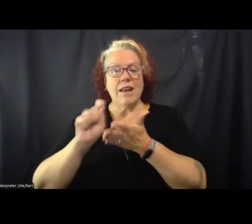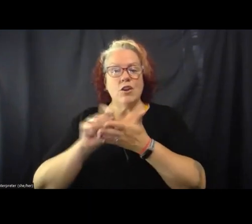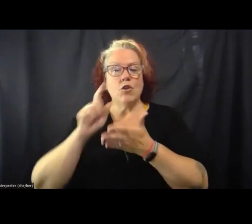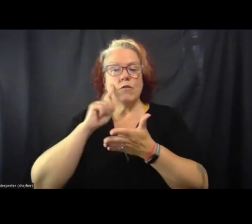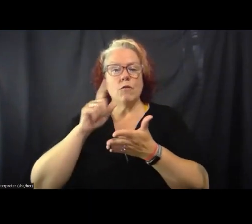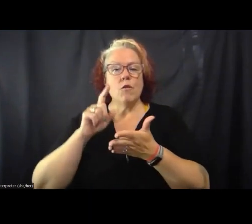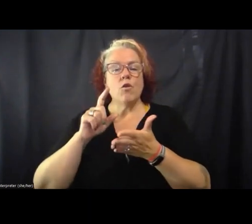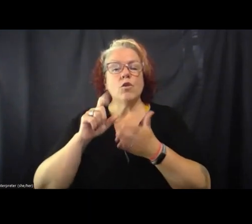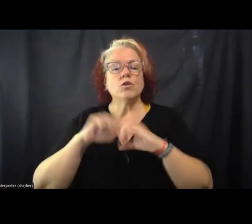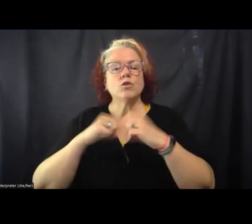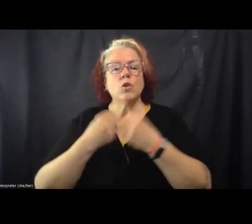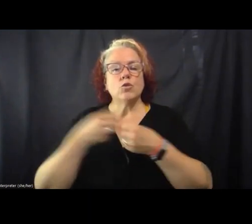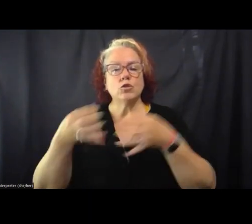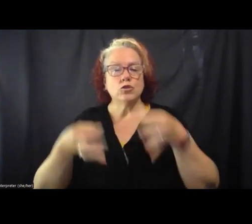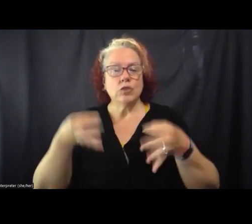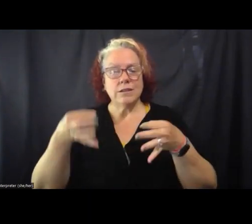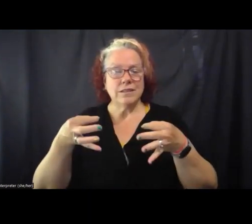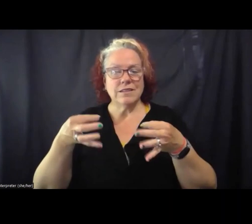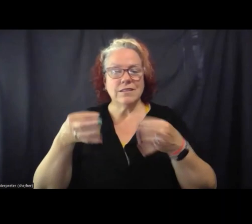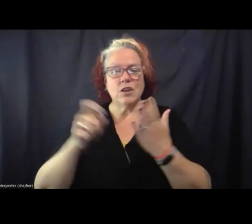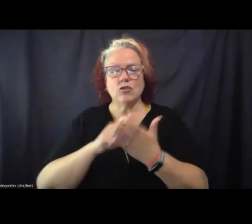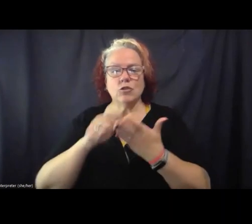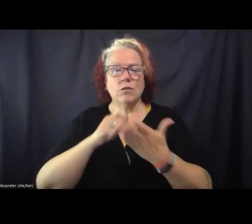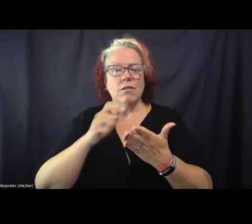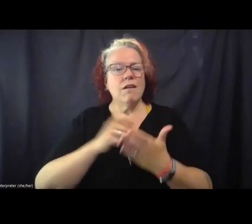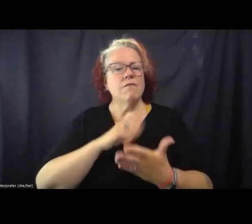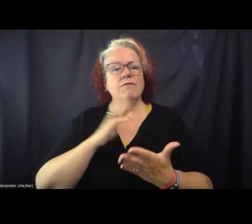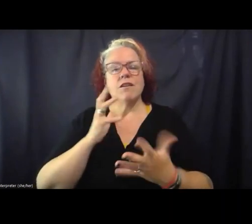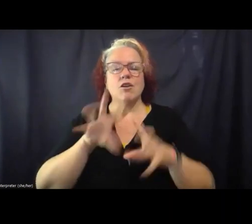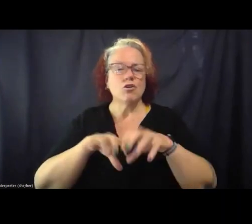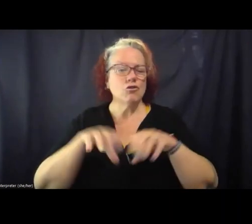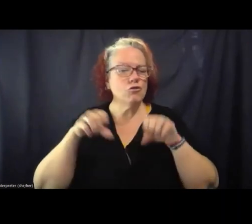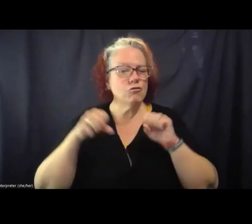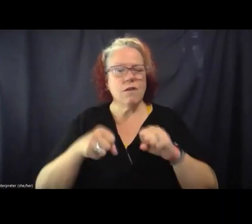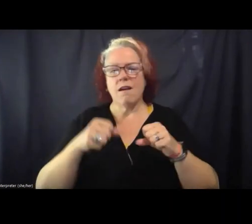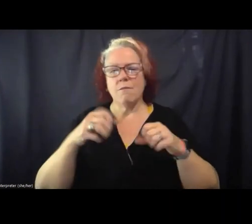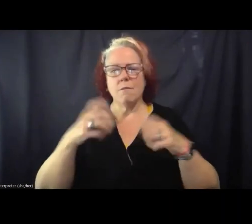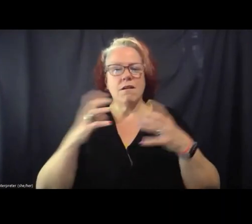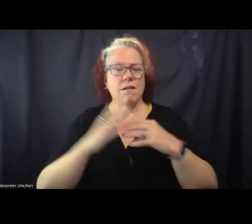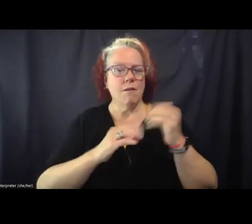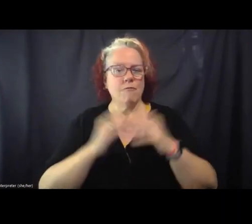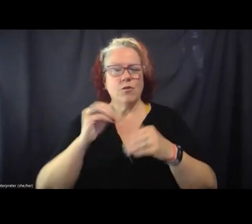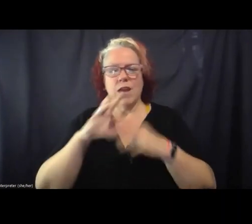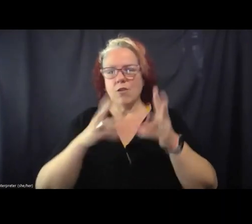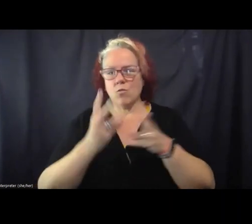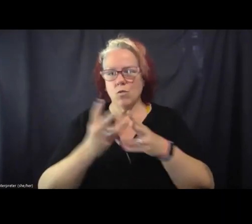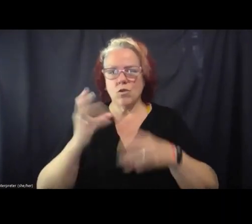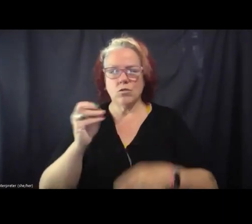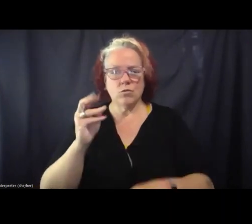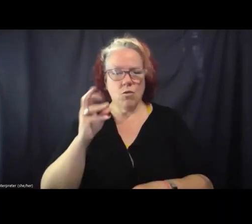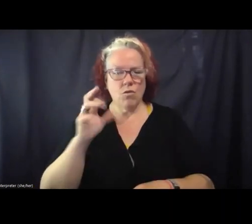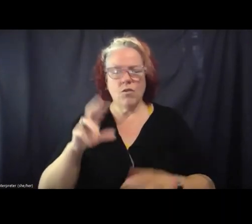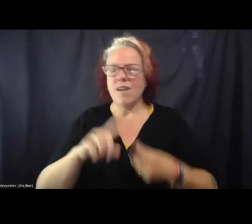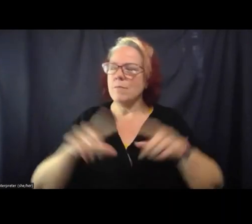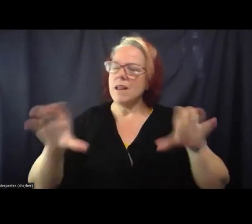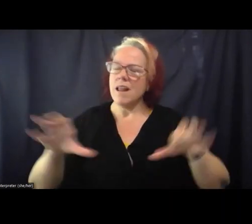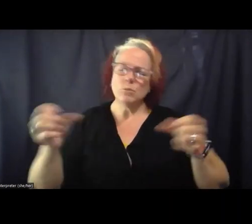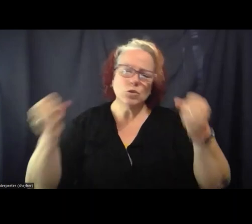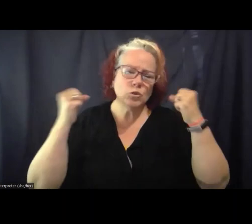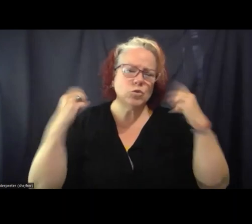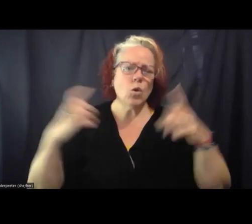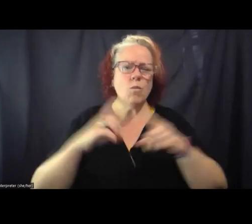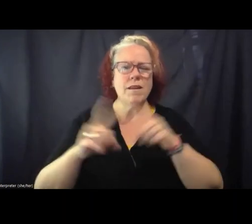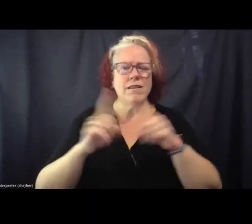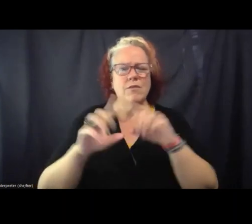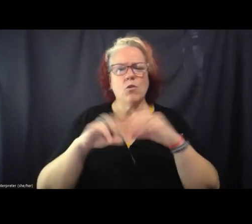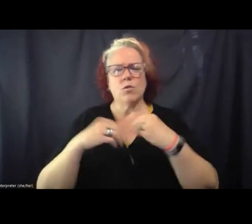a journal of crime, conflict, and world order, and he has been active with numerous organizations and campaigns centered